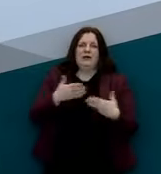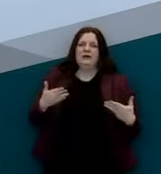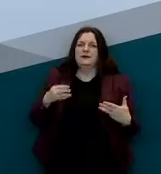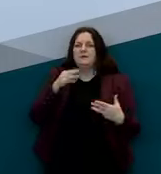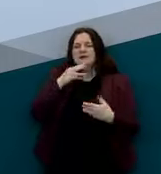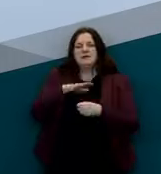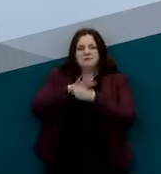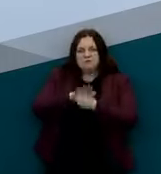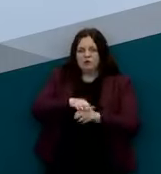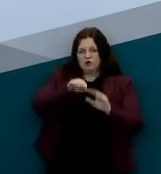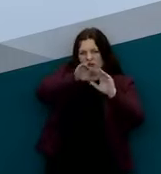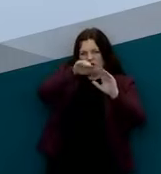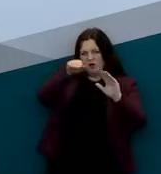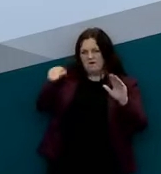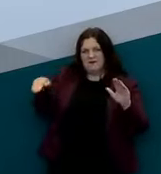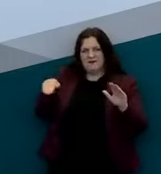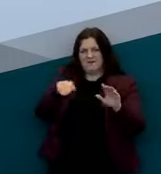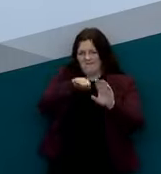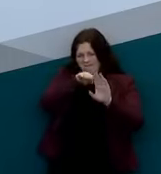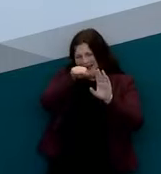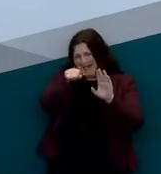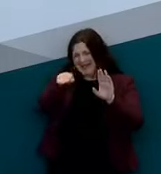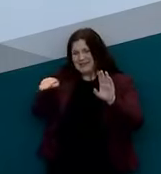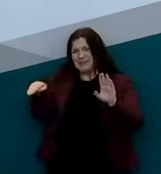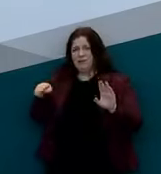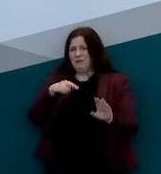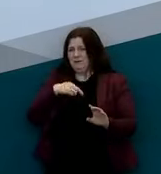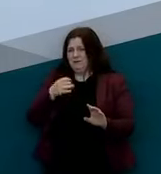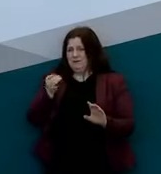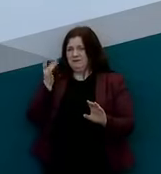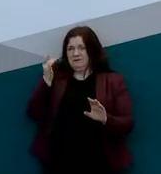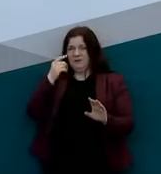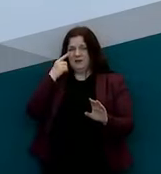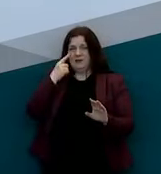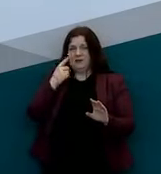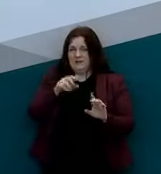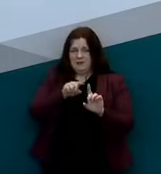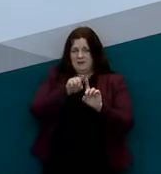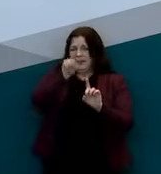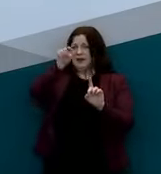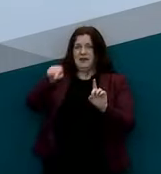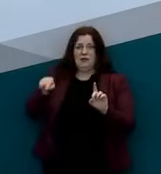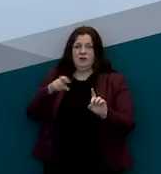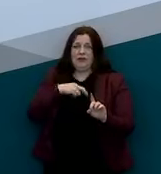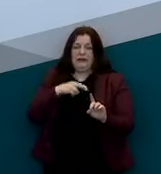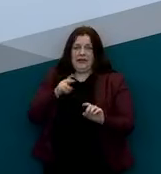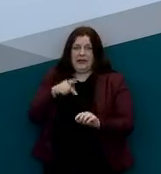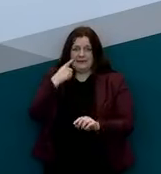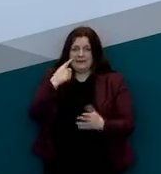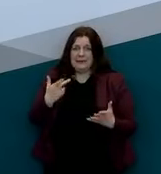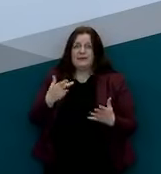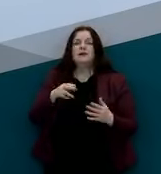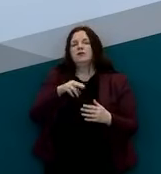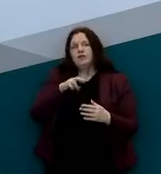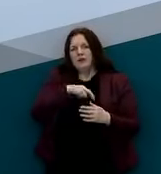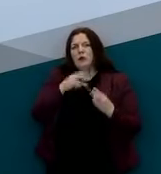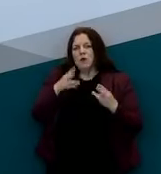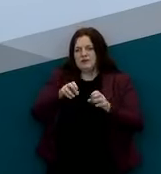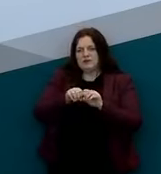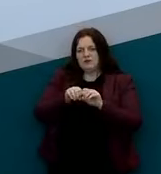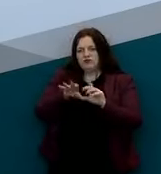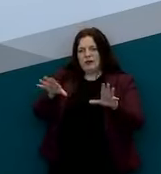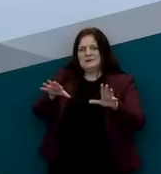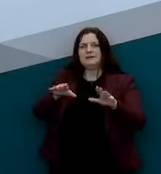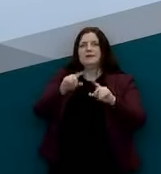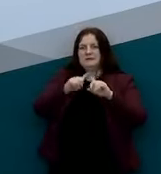pushing down that curve so flat that there's barely a peak detectable at all and we're spreading a large number of cases out